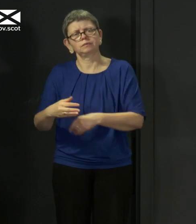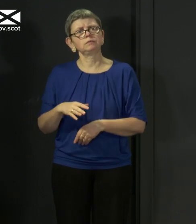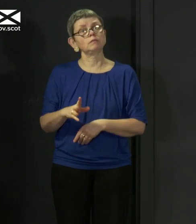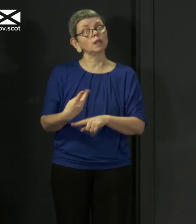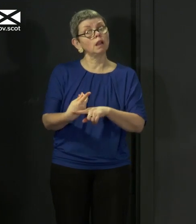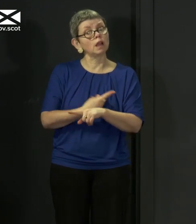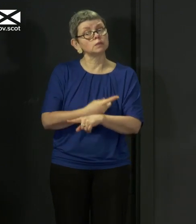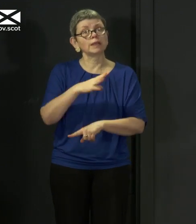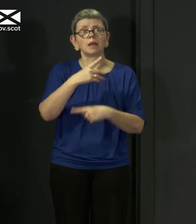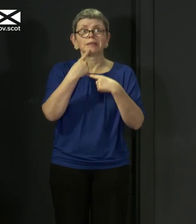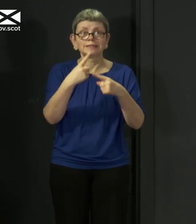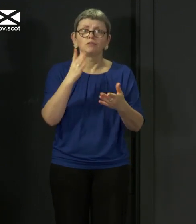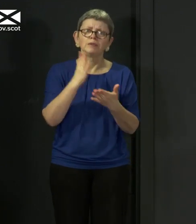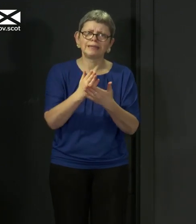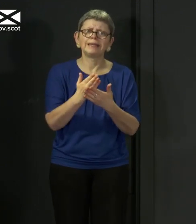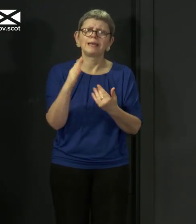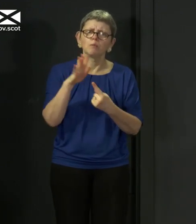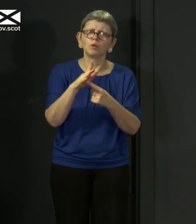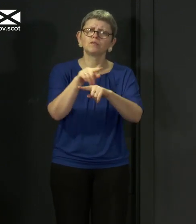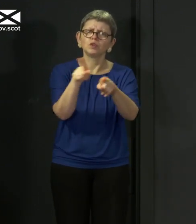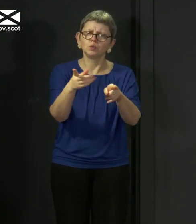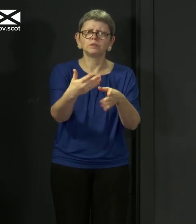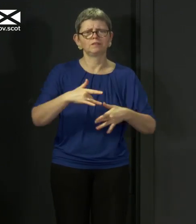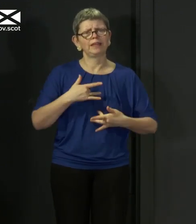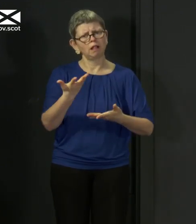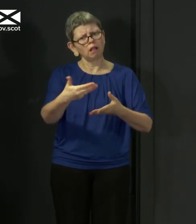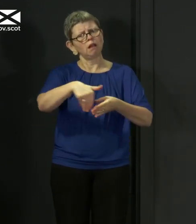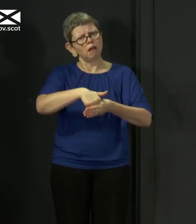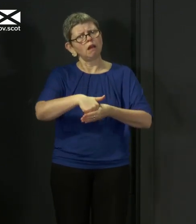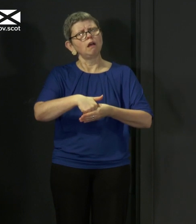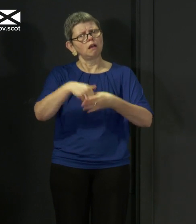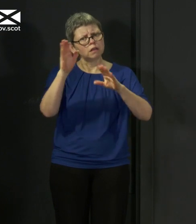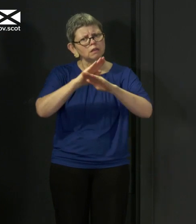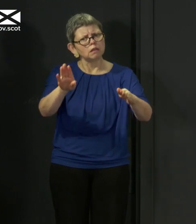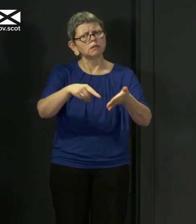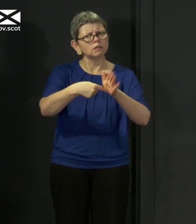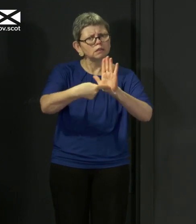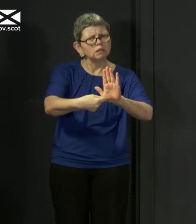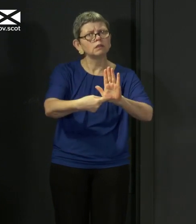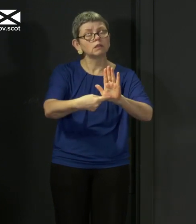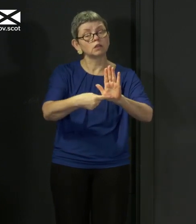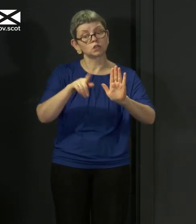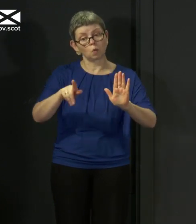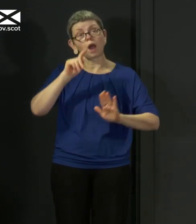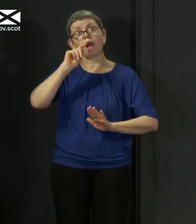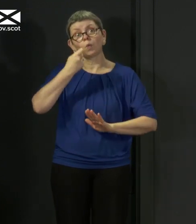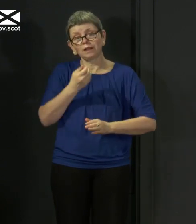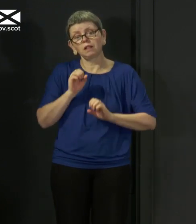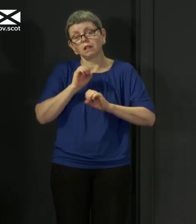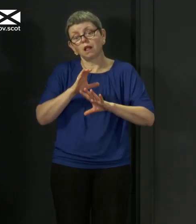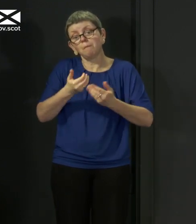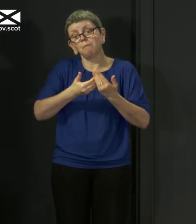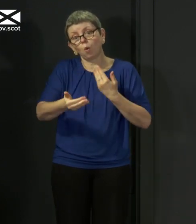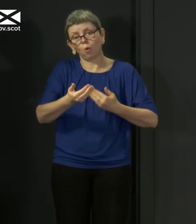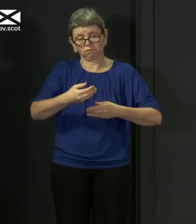to engage you in that work in an open and transparent way. So I can confirm that in the coming days, I will see more about